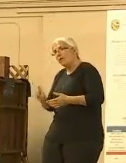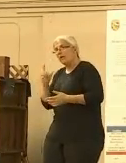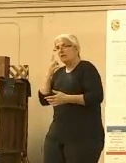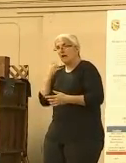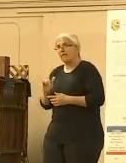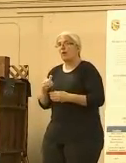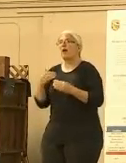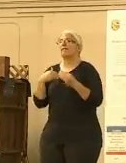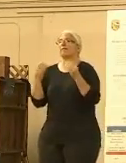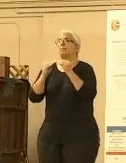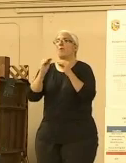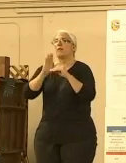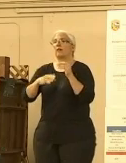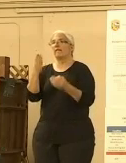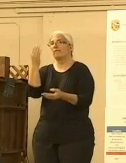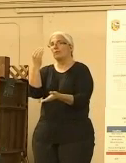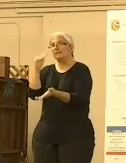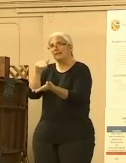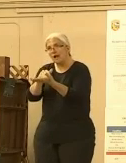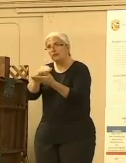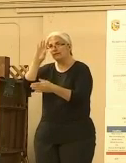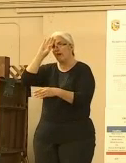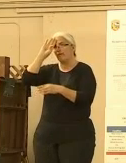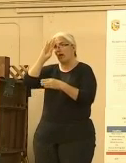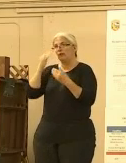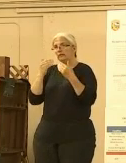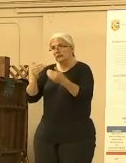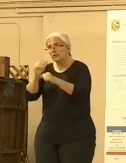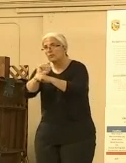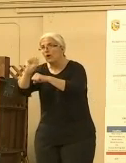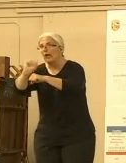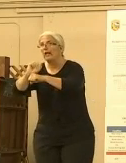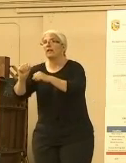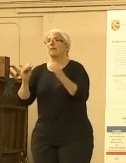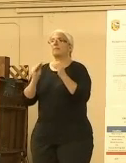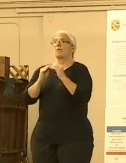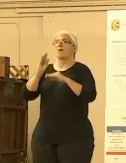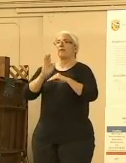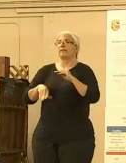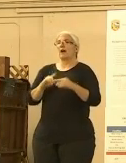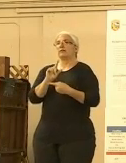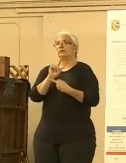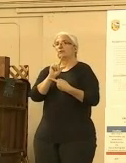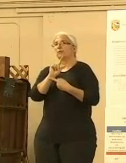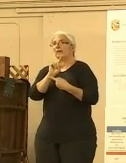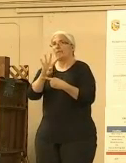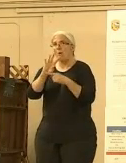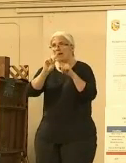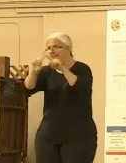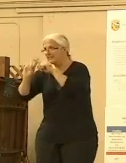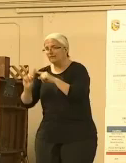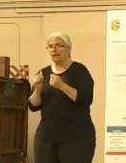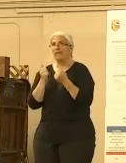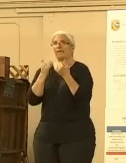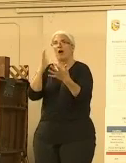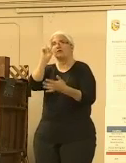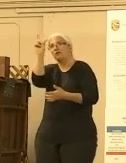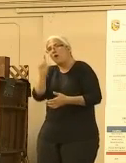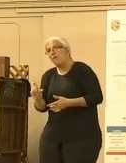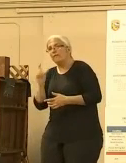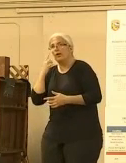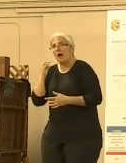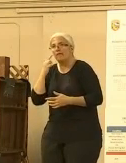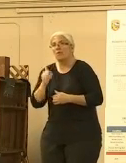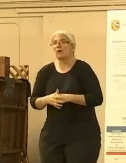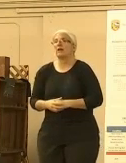major fires and lightning complexes across California. Since the lightning siege that started on Saturday, August 15th, there have been